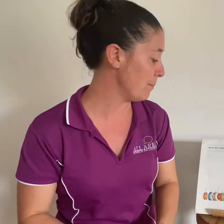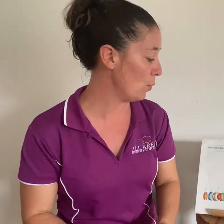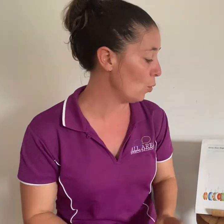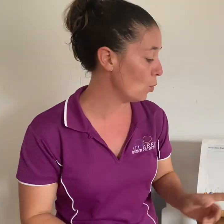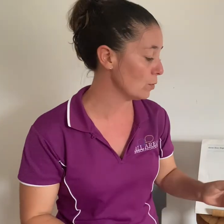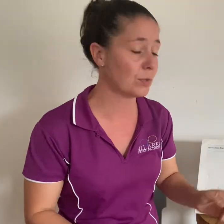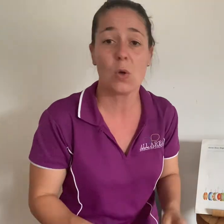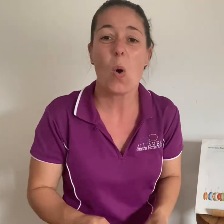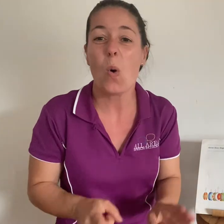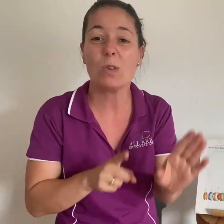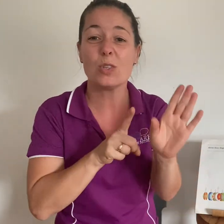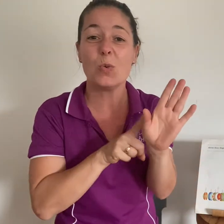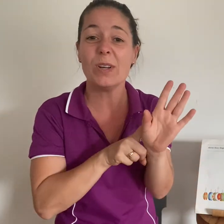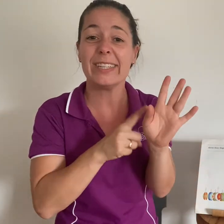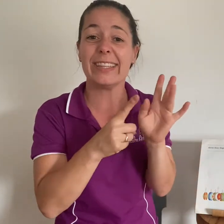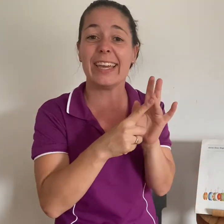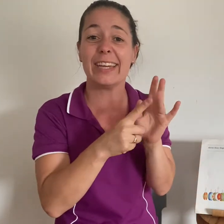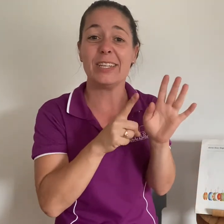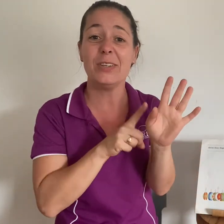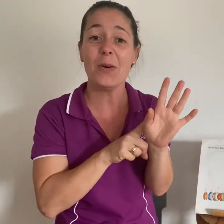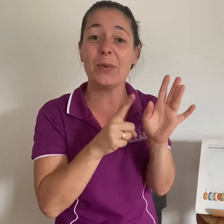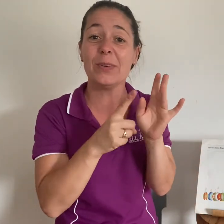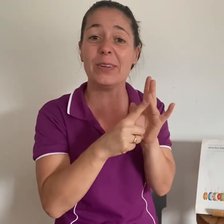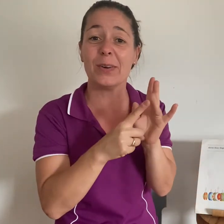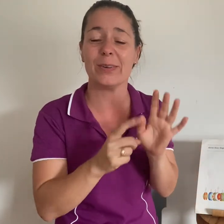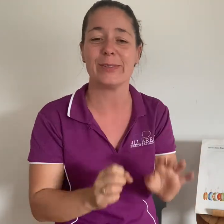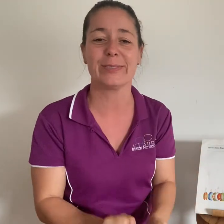paws or twirling their yo-yos